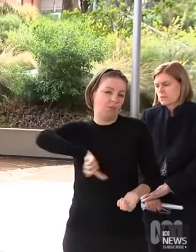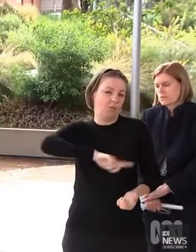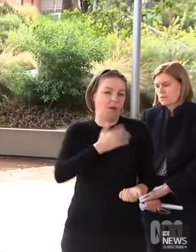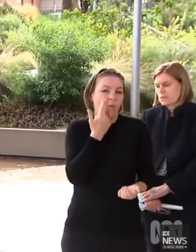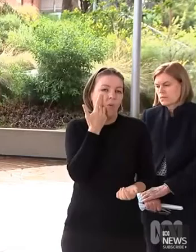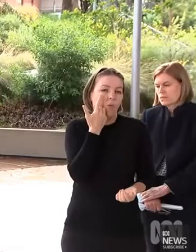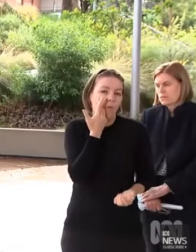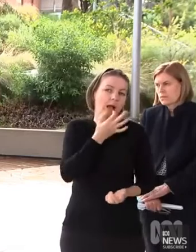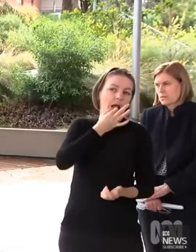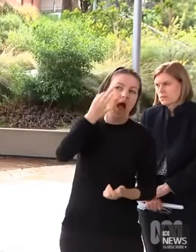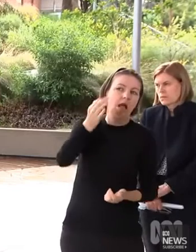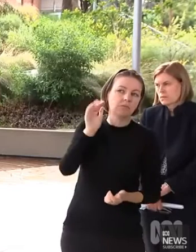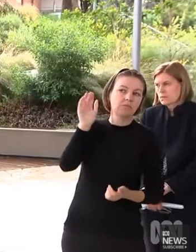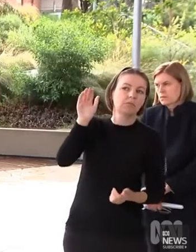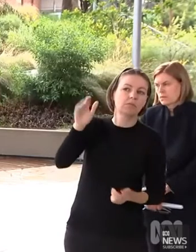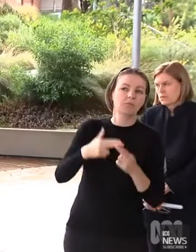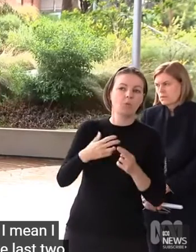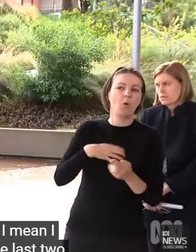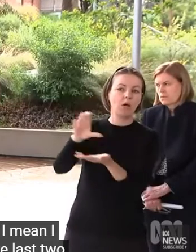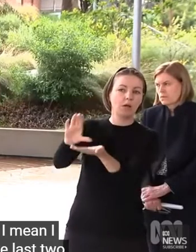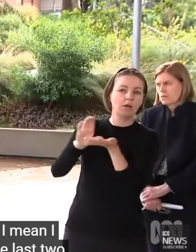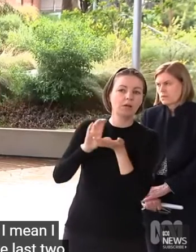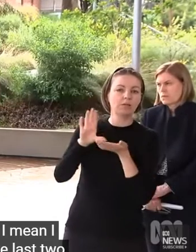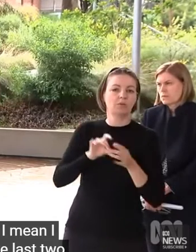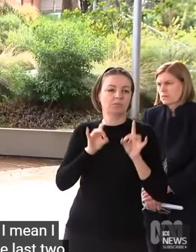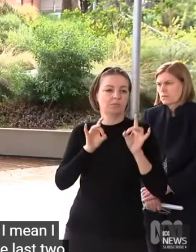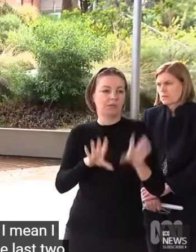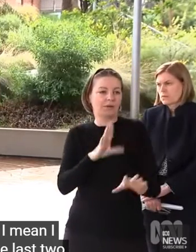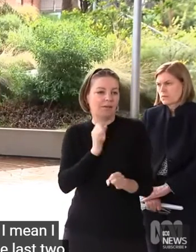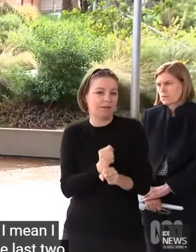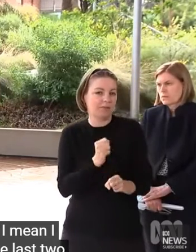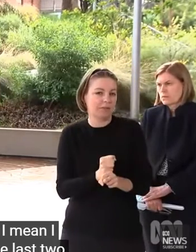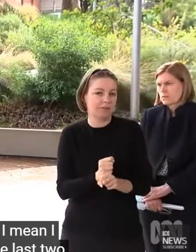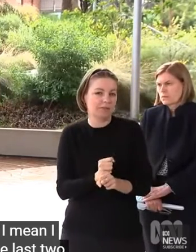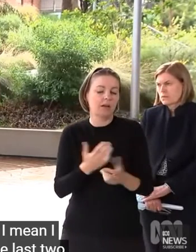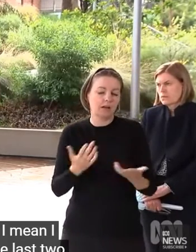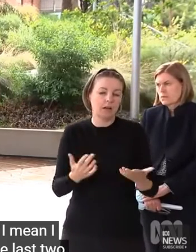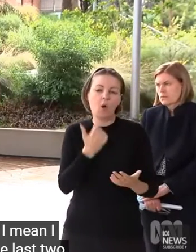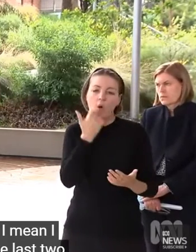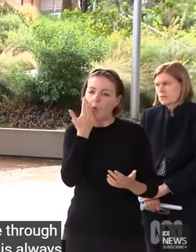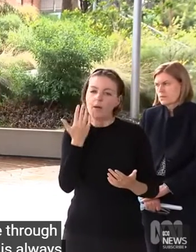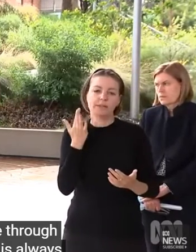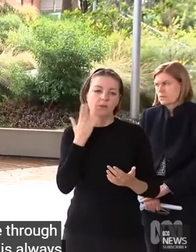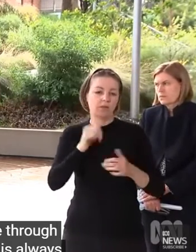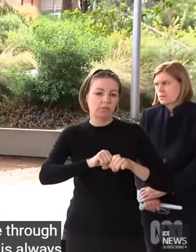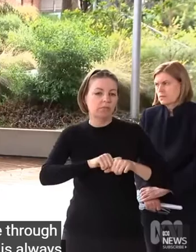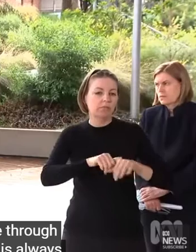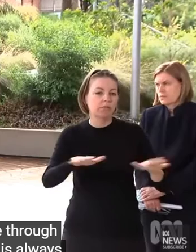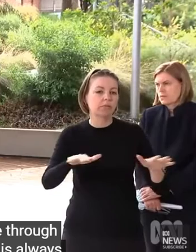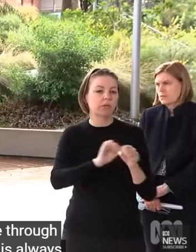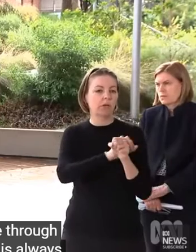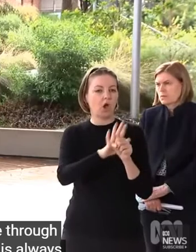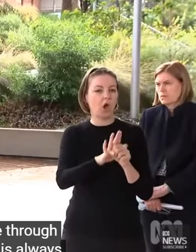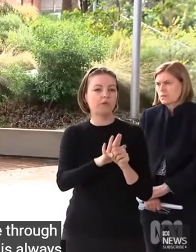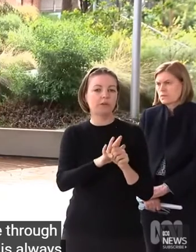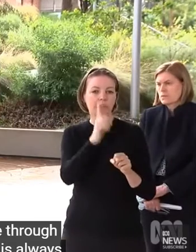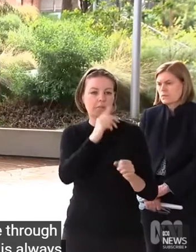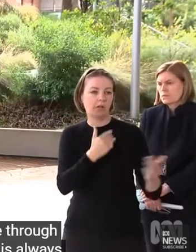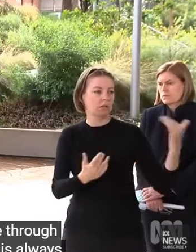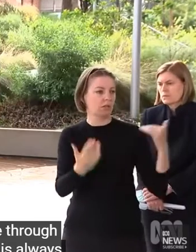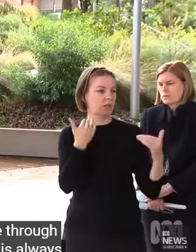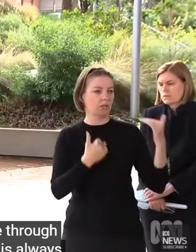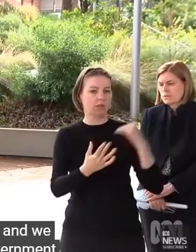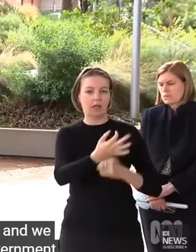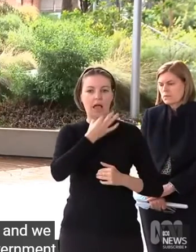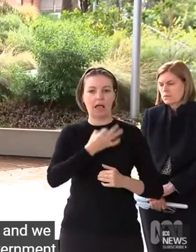two years, when you move through these different waves, there's always a call for assistance. And we have always, as a government, prioritised